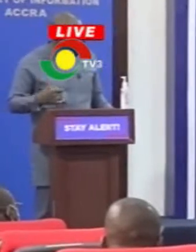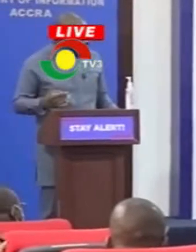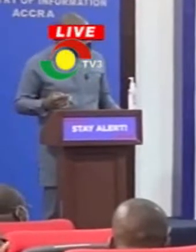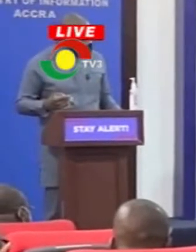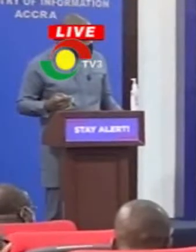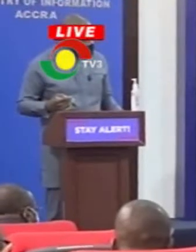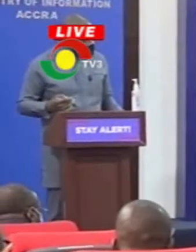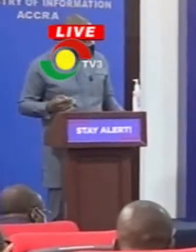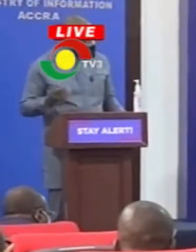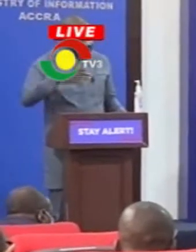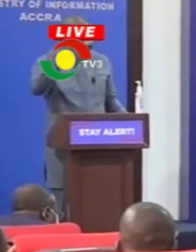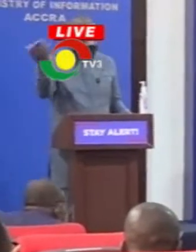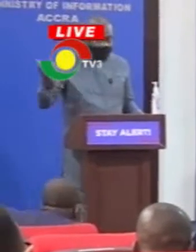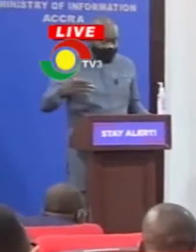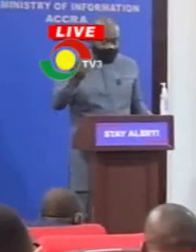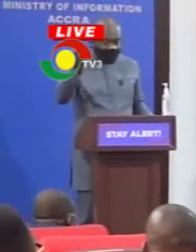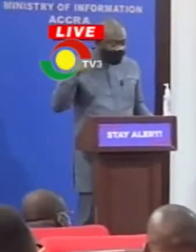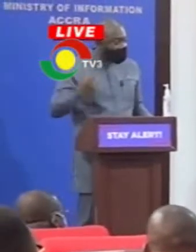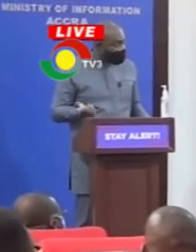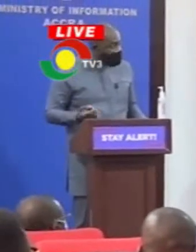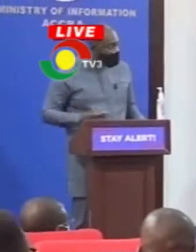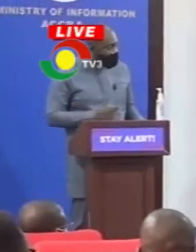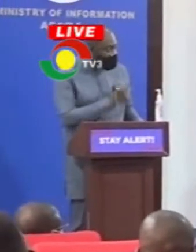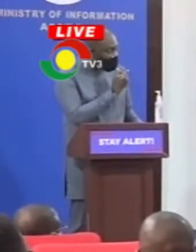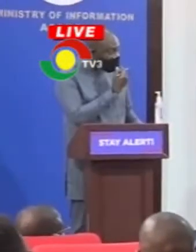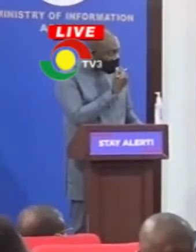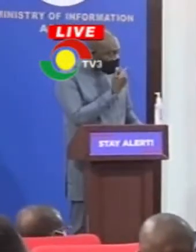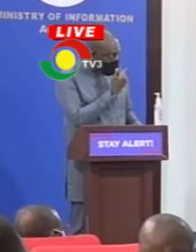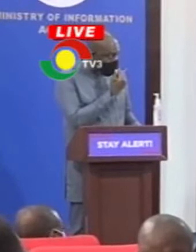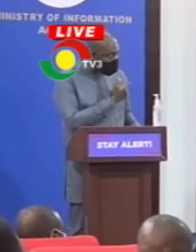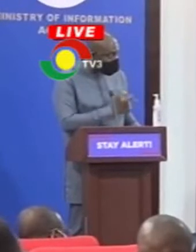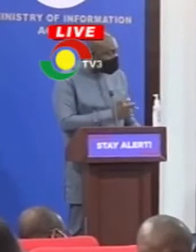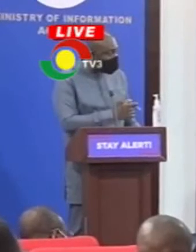One helped me about hospital for review.